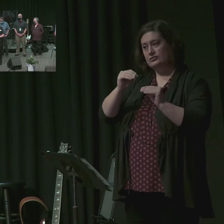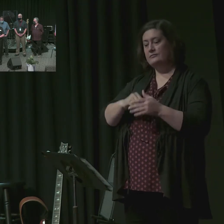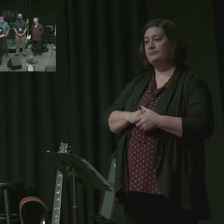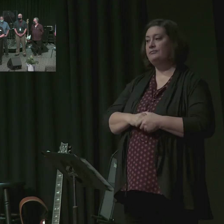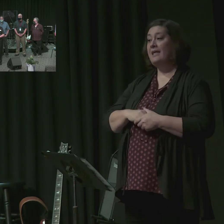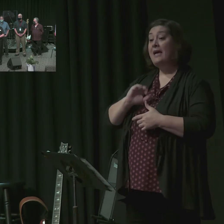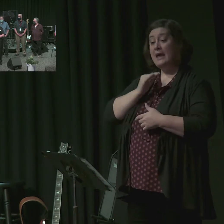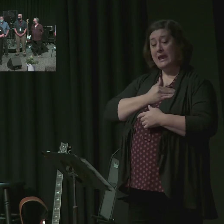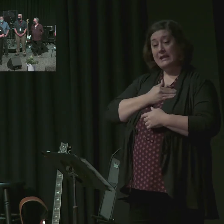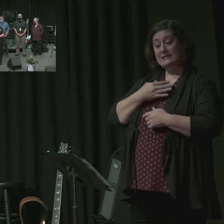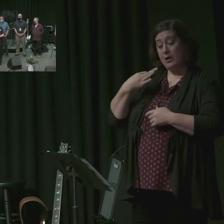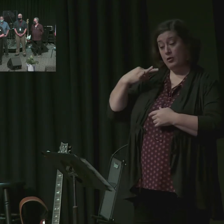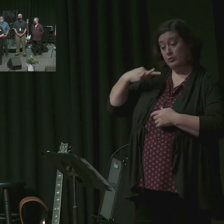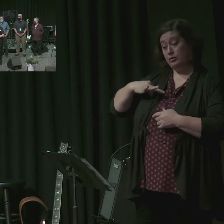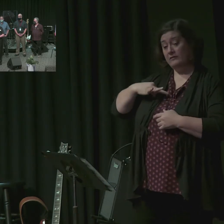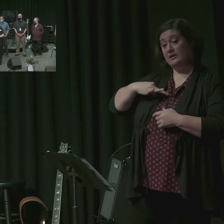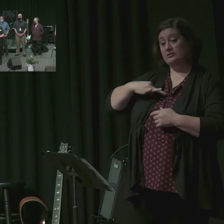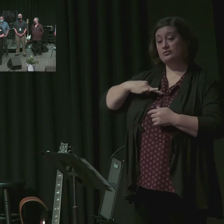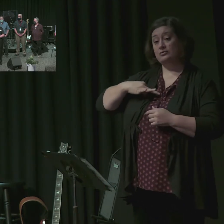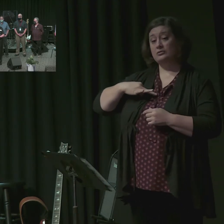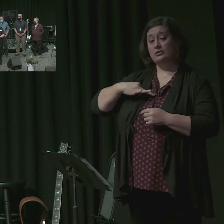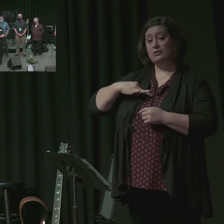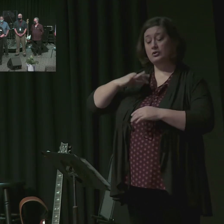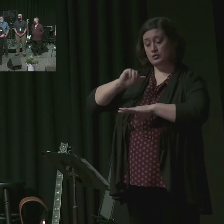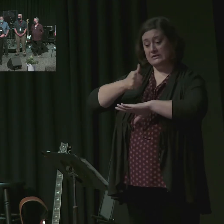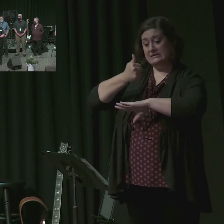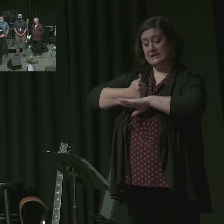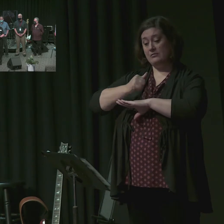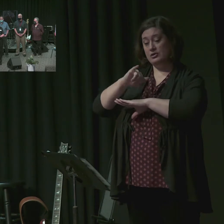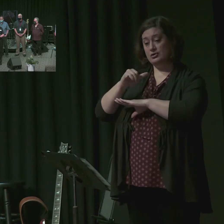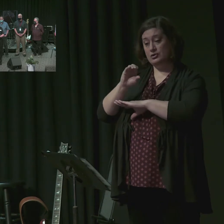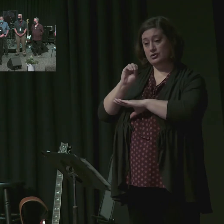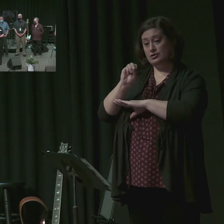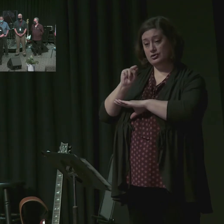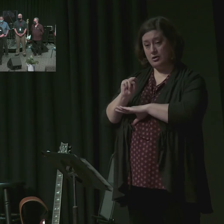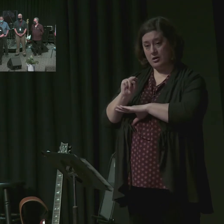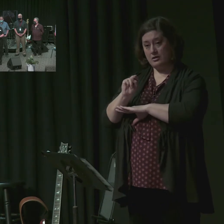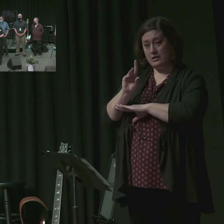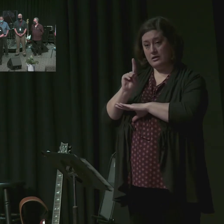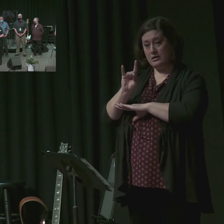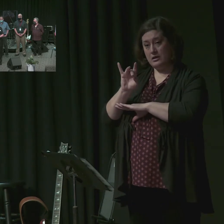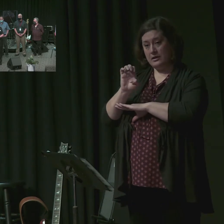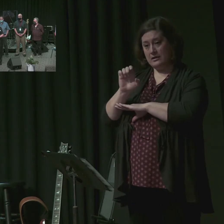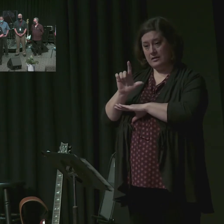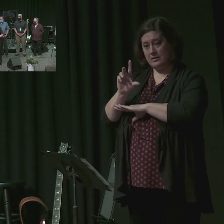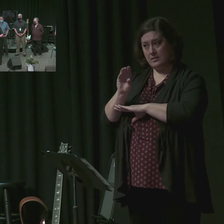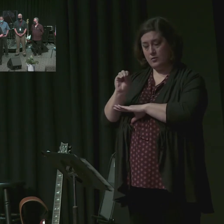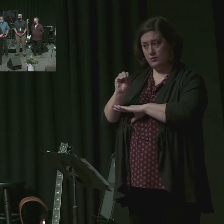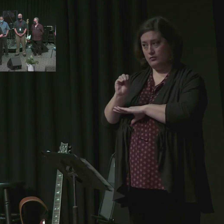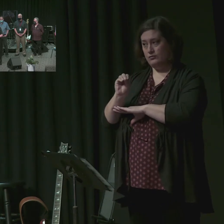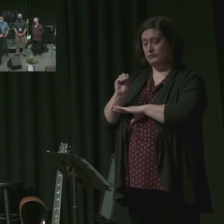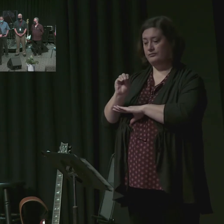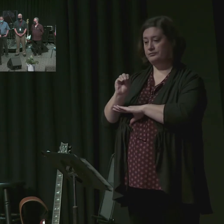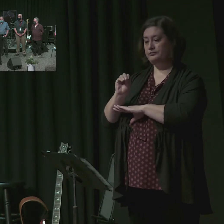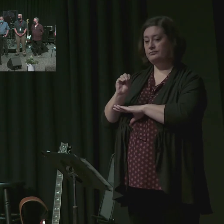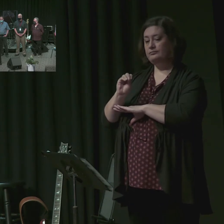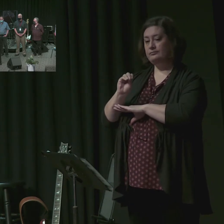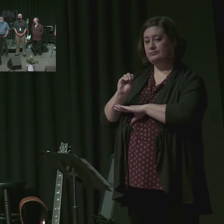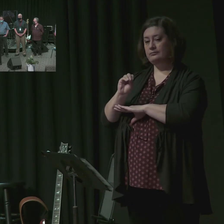then to ordain John Diallo to the eldership of Clear Creek Chapel. It's Pastor Tim Reck to come and